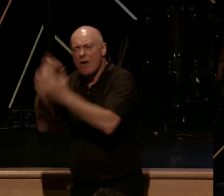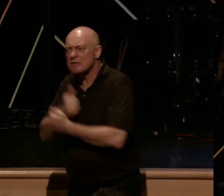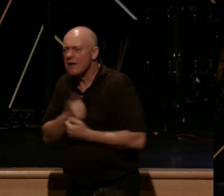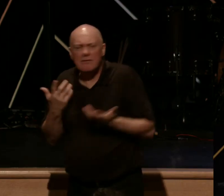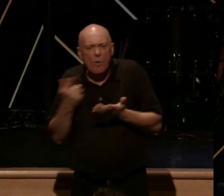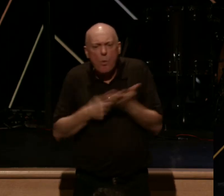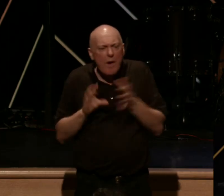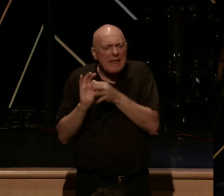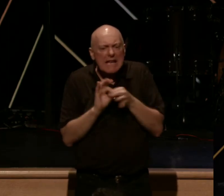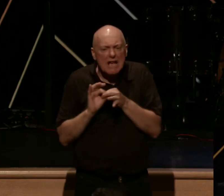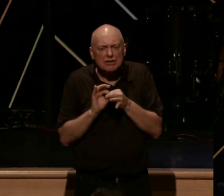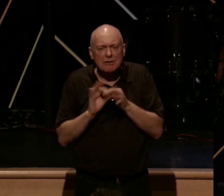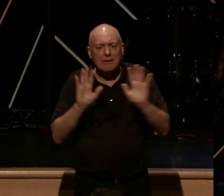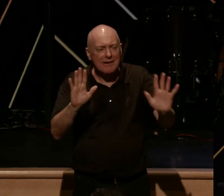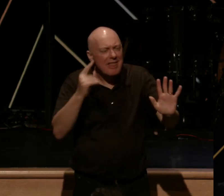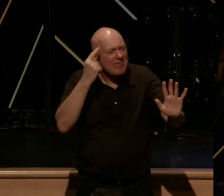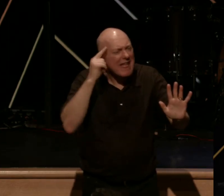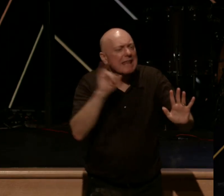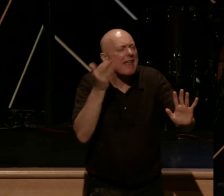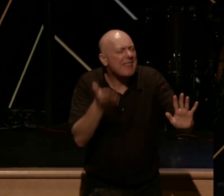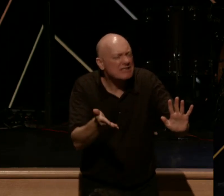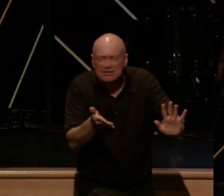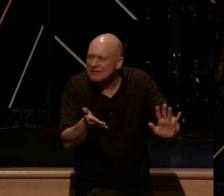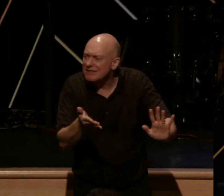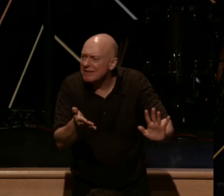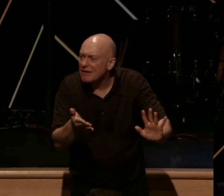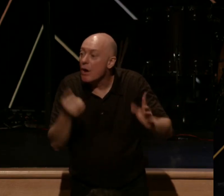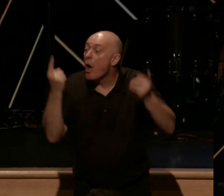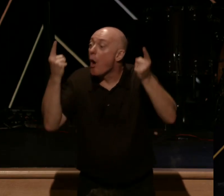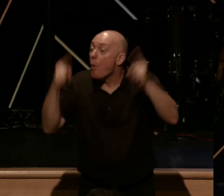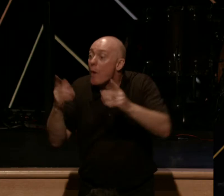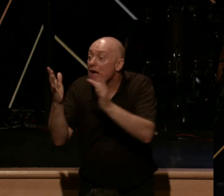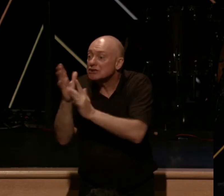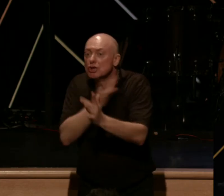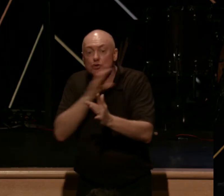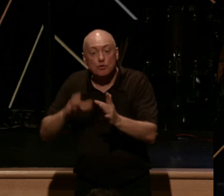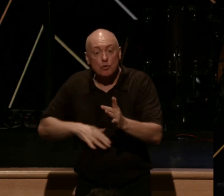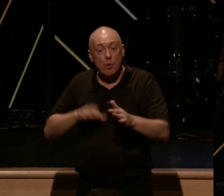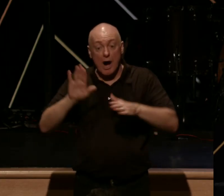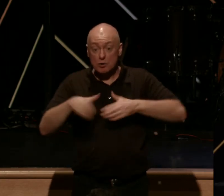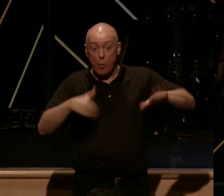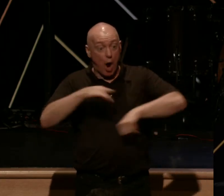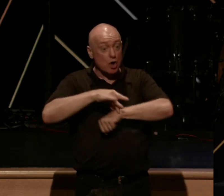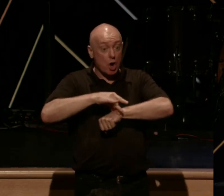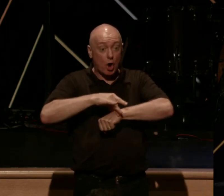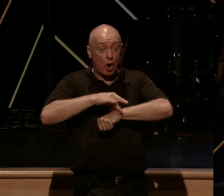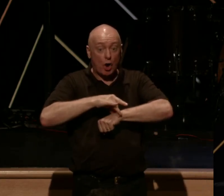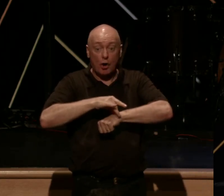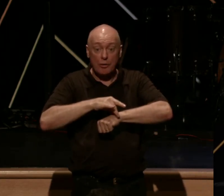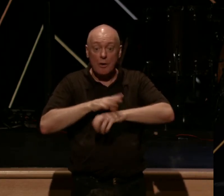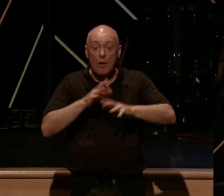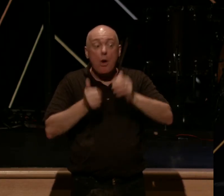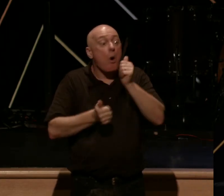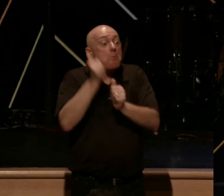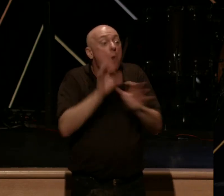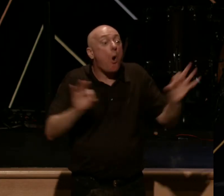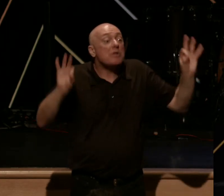Well, we can think of it like this. When Jesus Christ walked on this earth, the most important thing to him